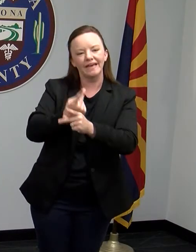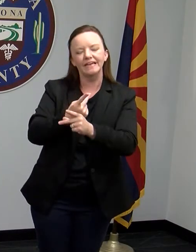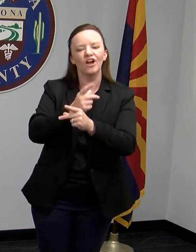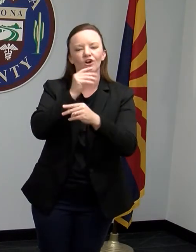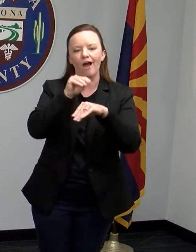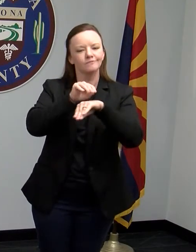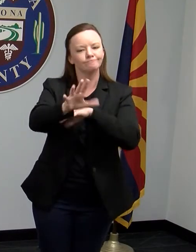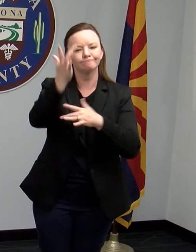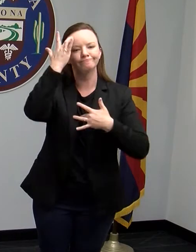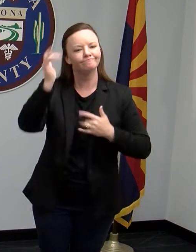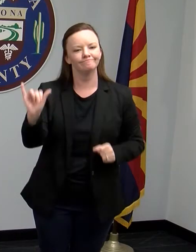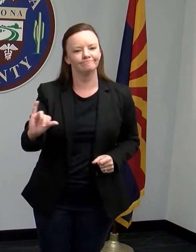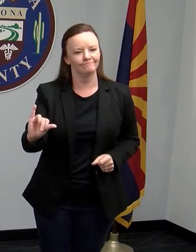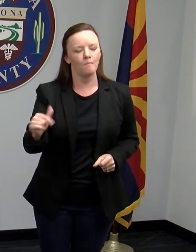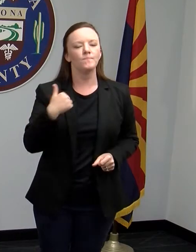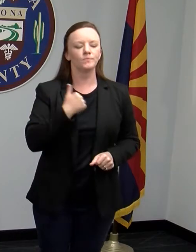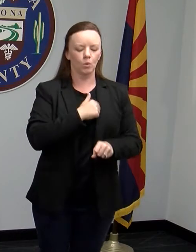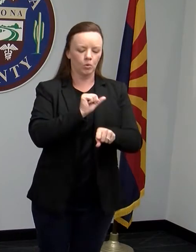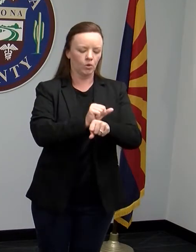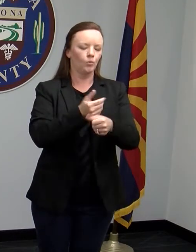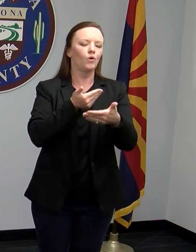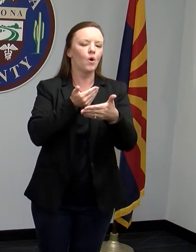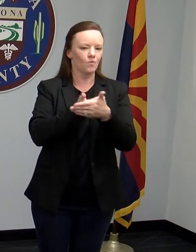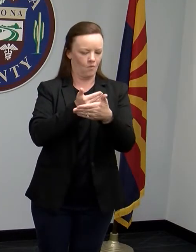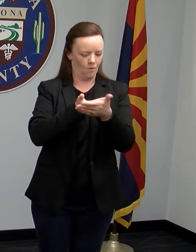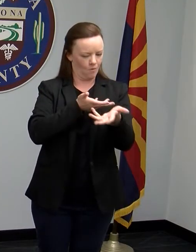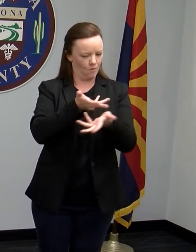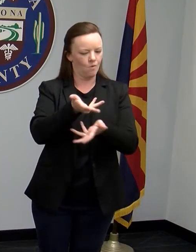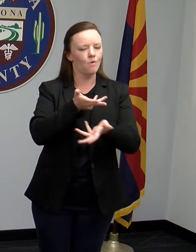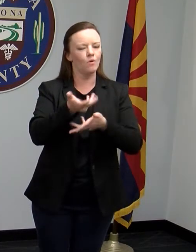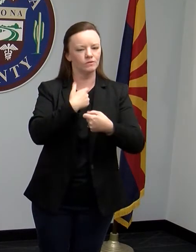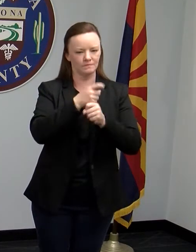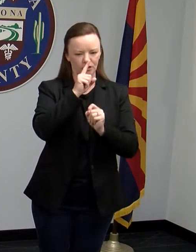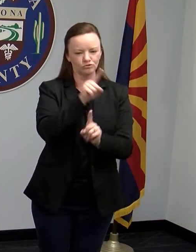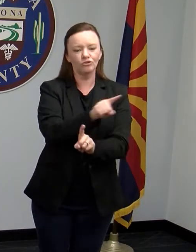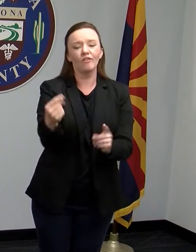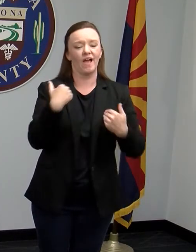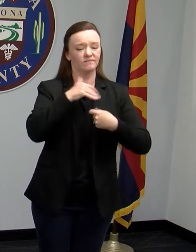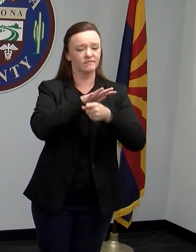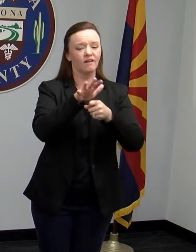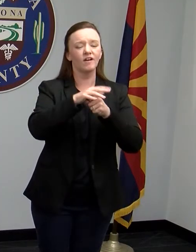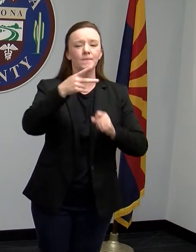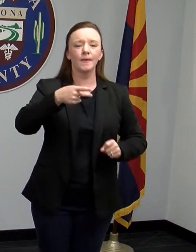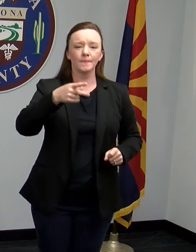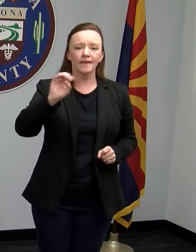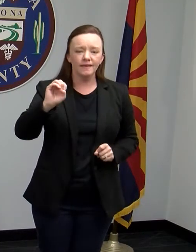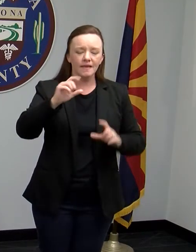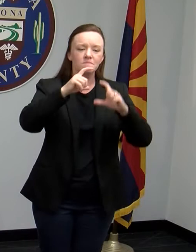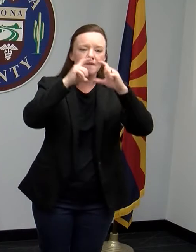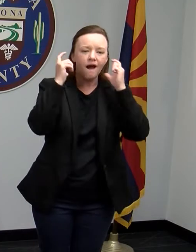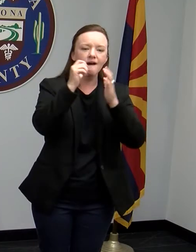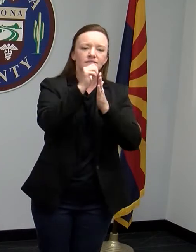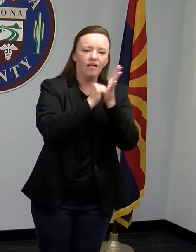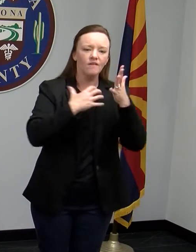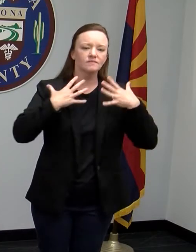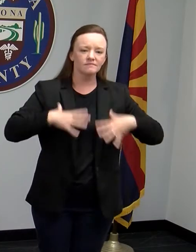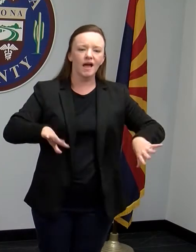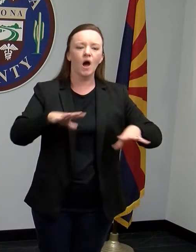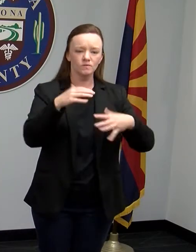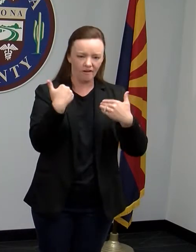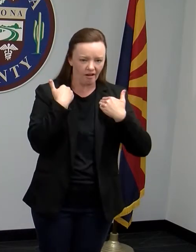We also work closely with them to make sure they have all of the personal protective equipment they need to continue to maintain